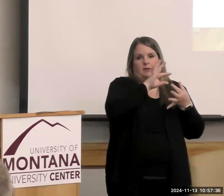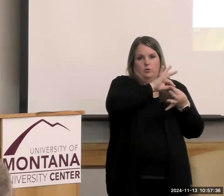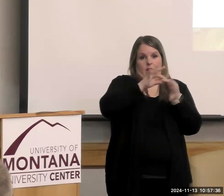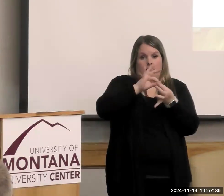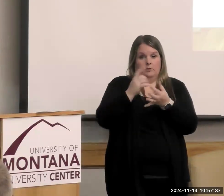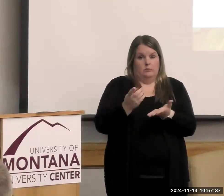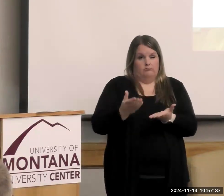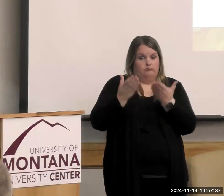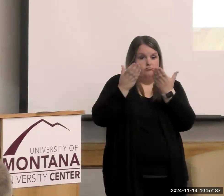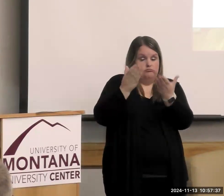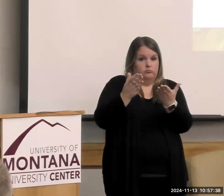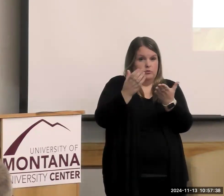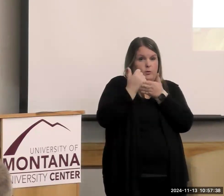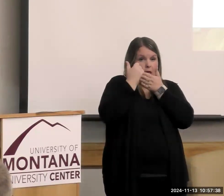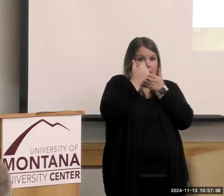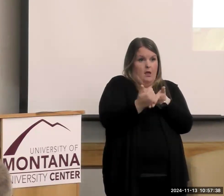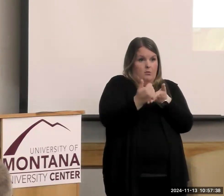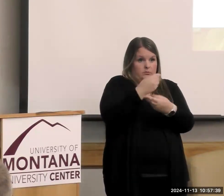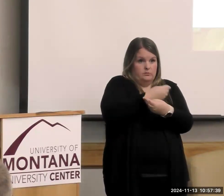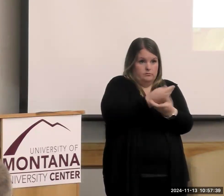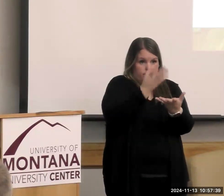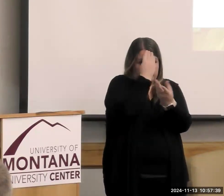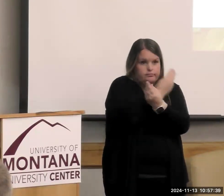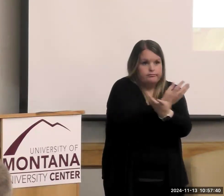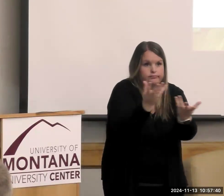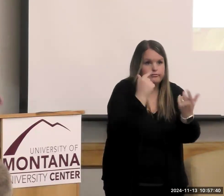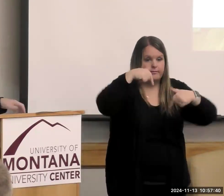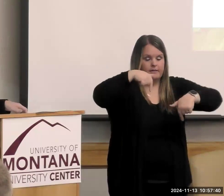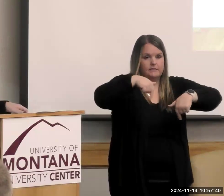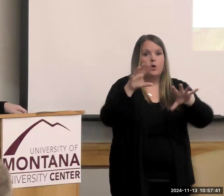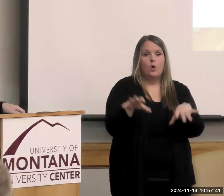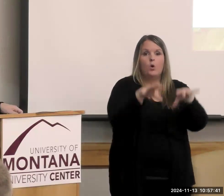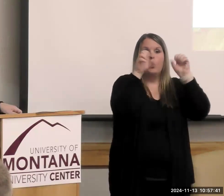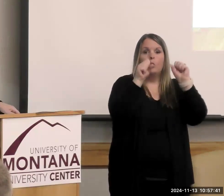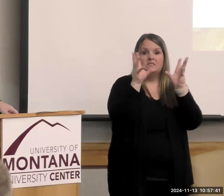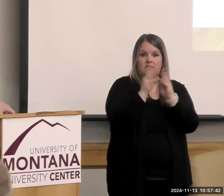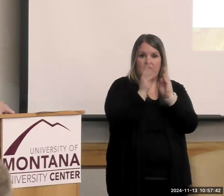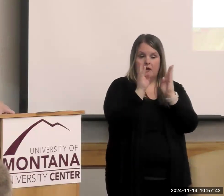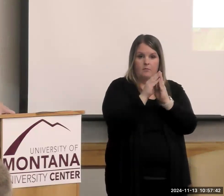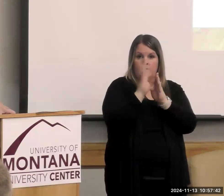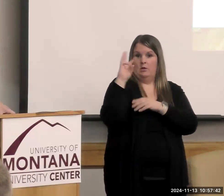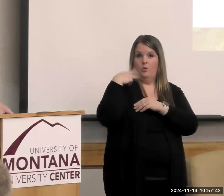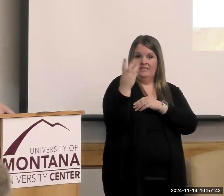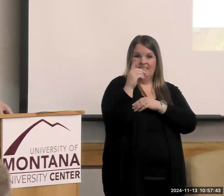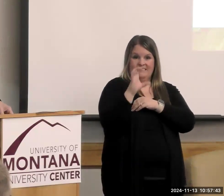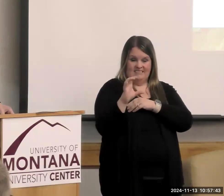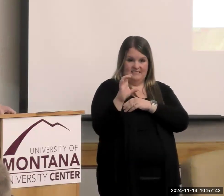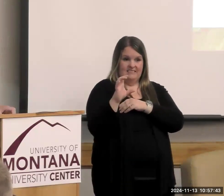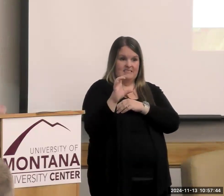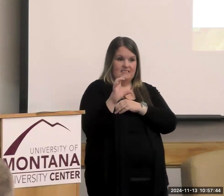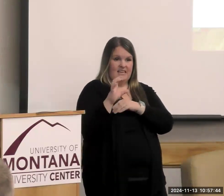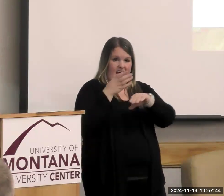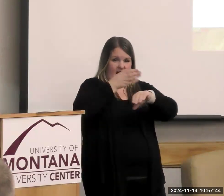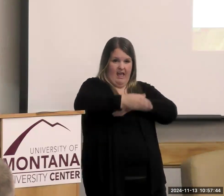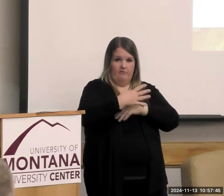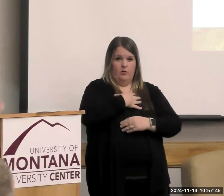this agenda for people with ID was to host a summit in D.C. following the White House Conference.